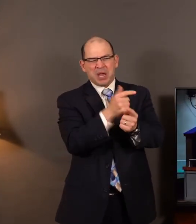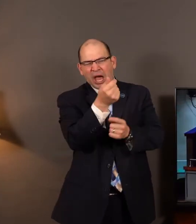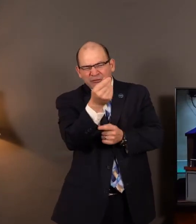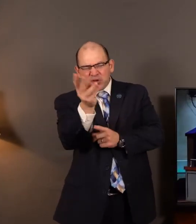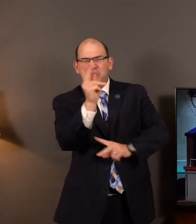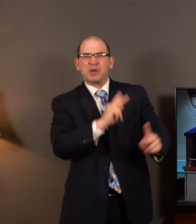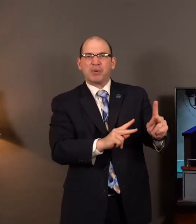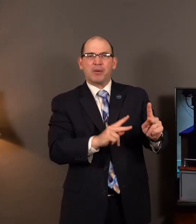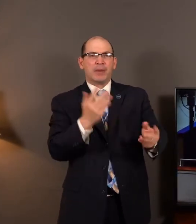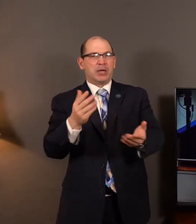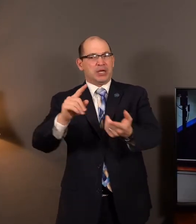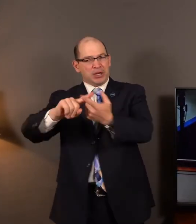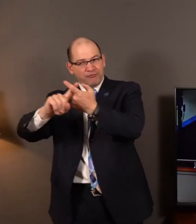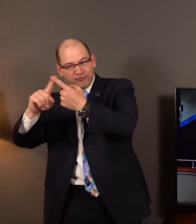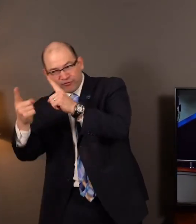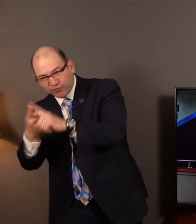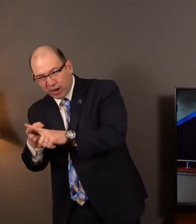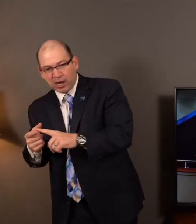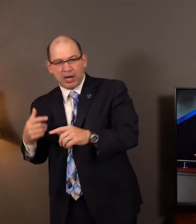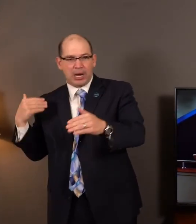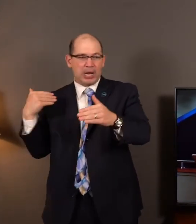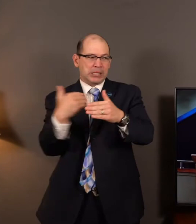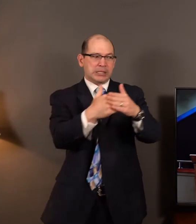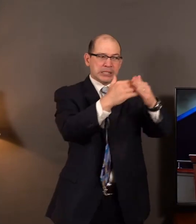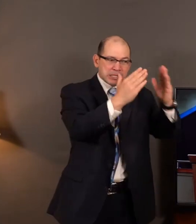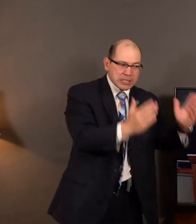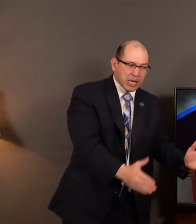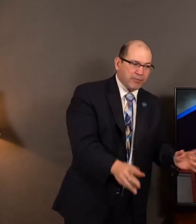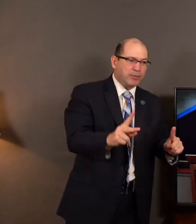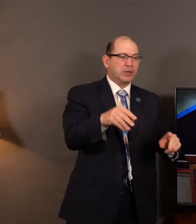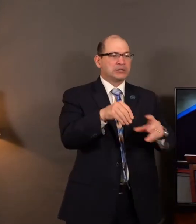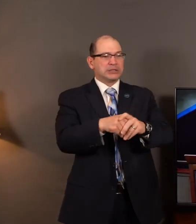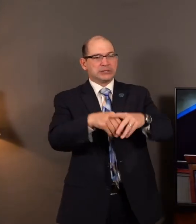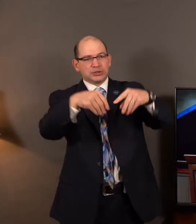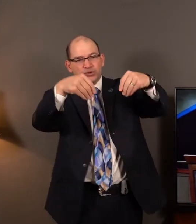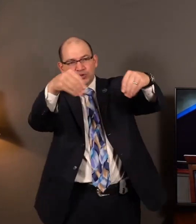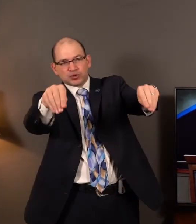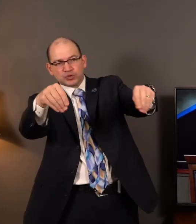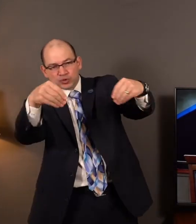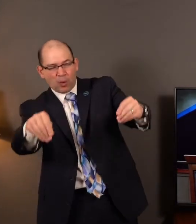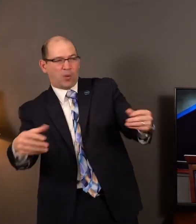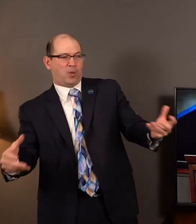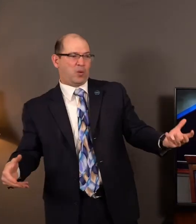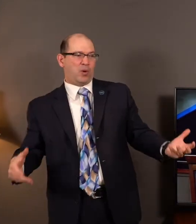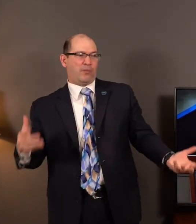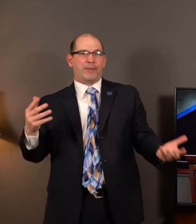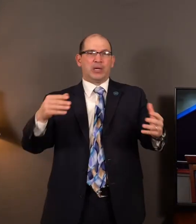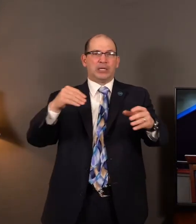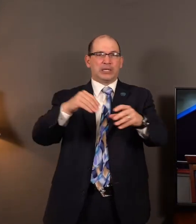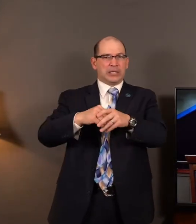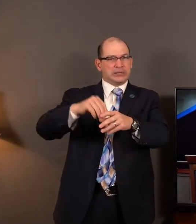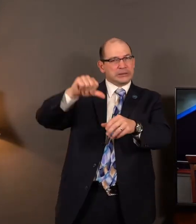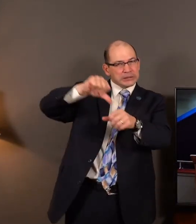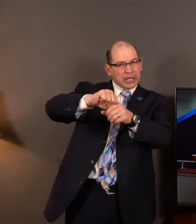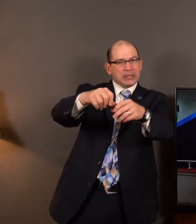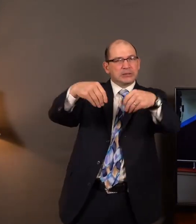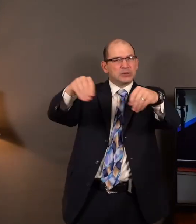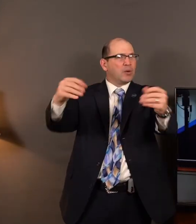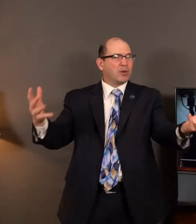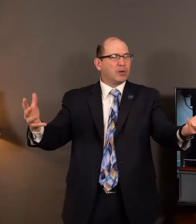It might be somebody in a grocery store. It might be somebody in a gas station. It might be somebody in line for a cup of coffee. I don't know where, but can I encourage you this week?